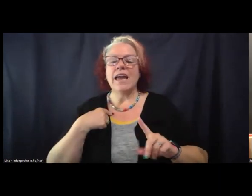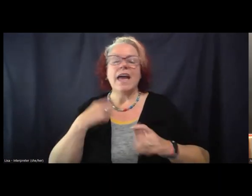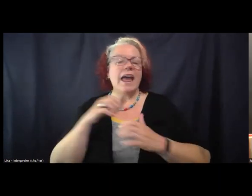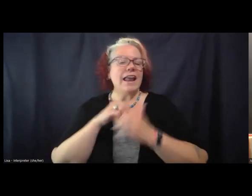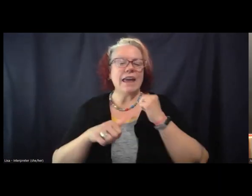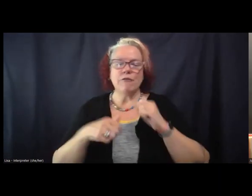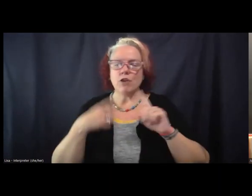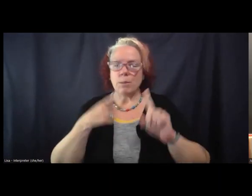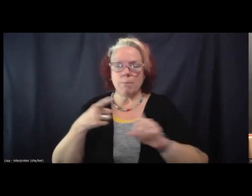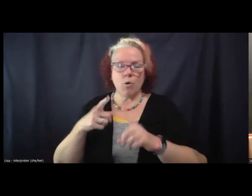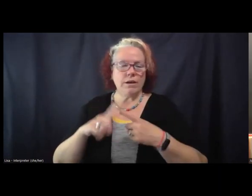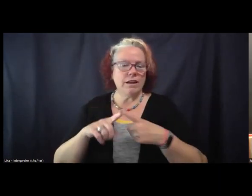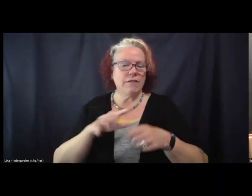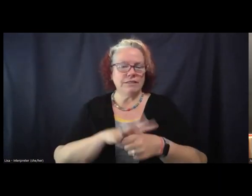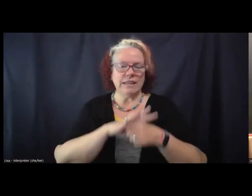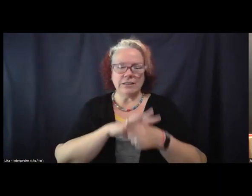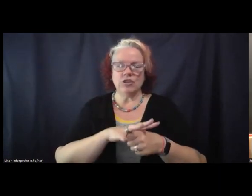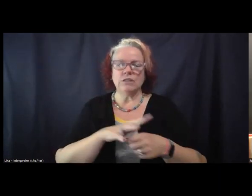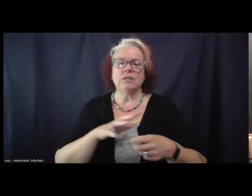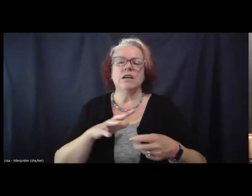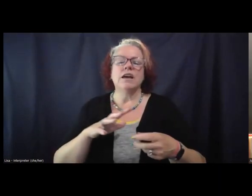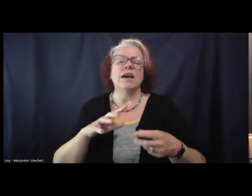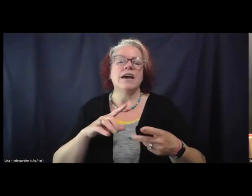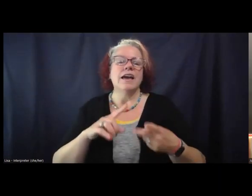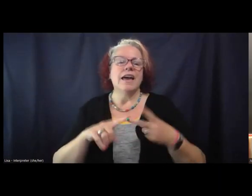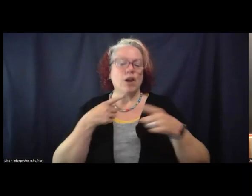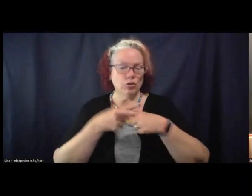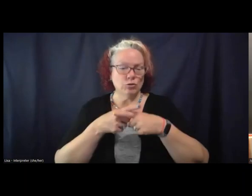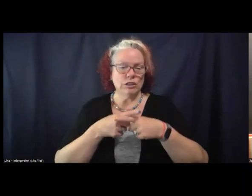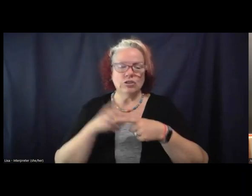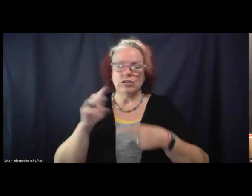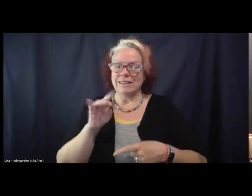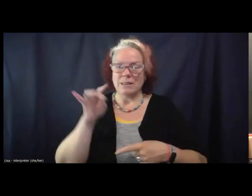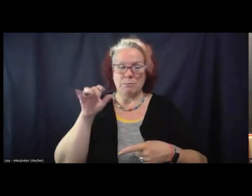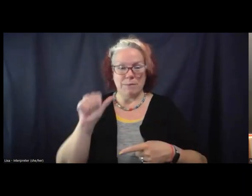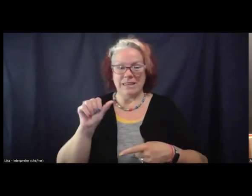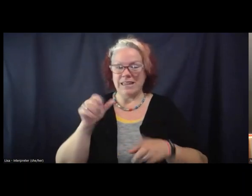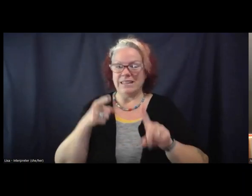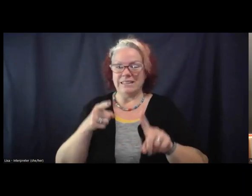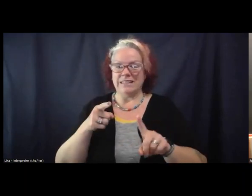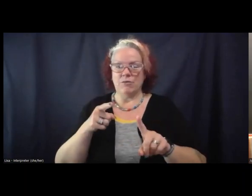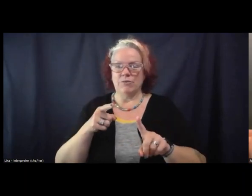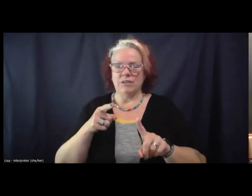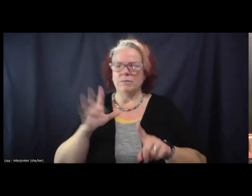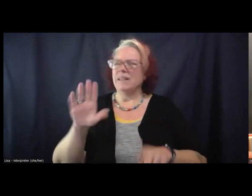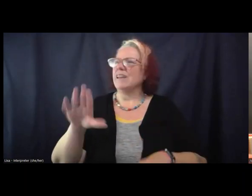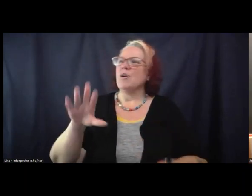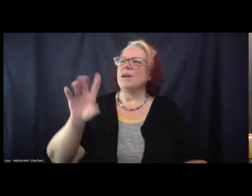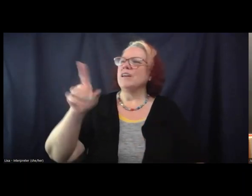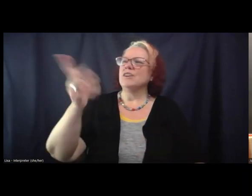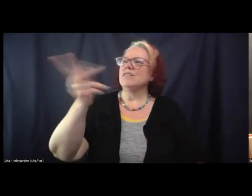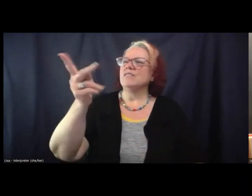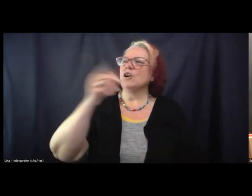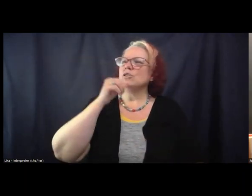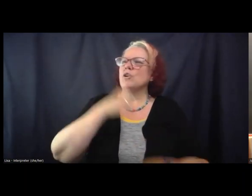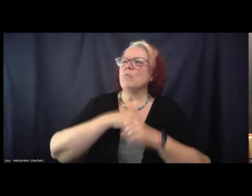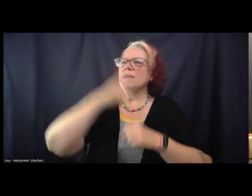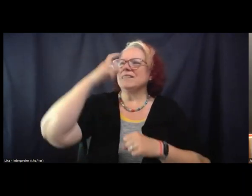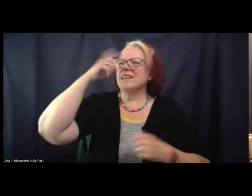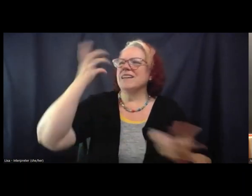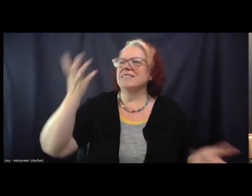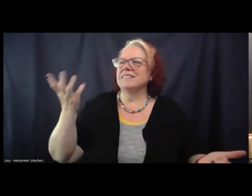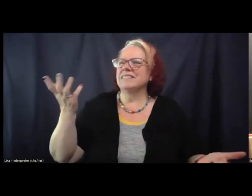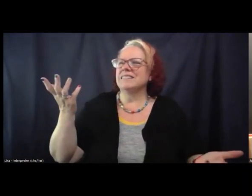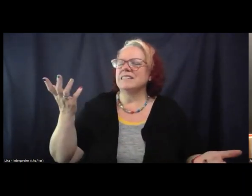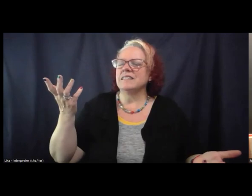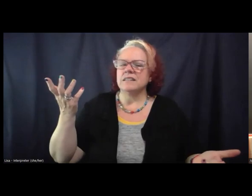to me is a point of leverage, right? It's an opportunity to be like, you all don't make sense. You don't, you're, you